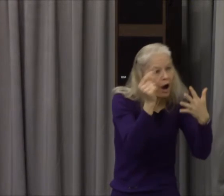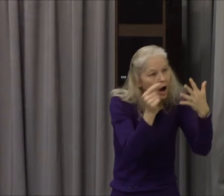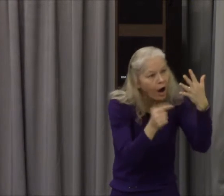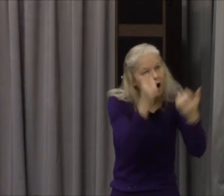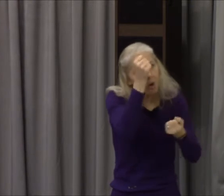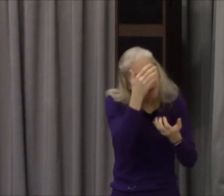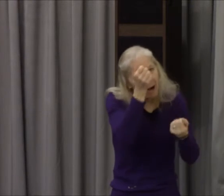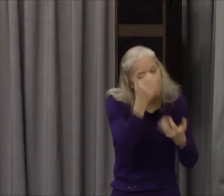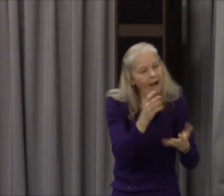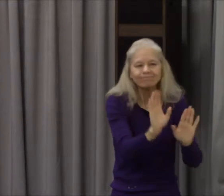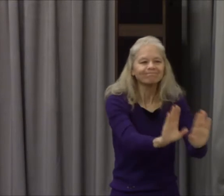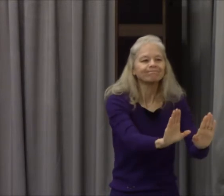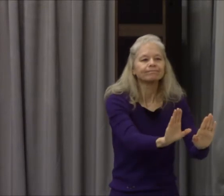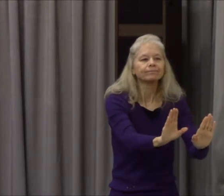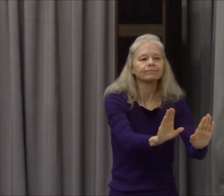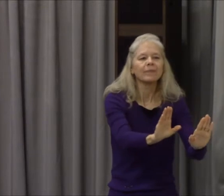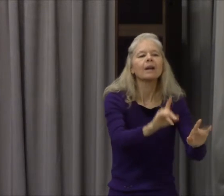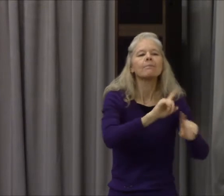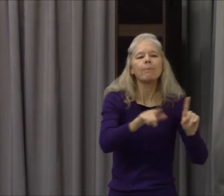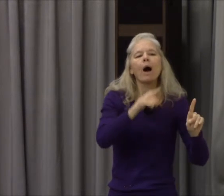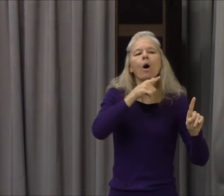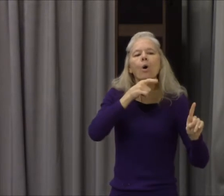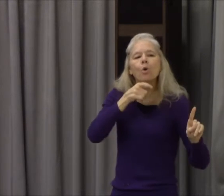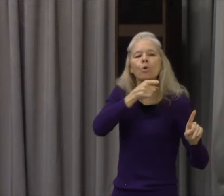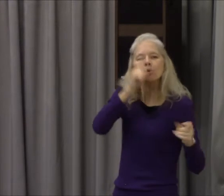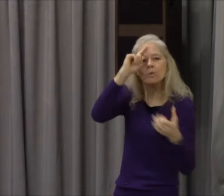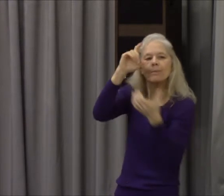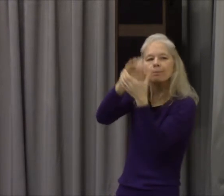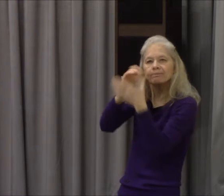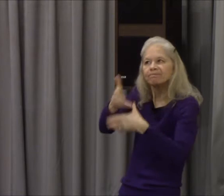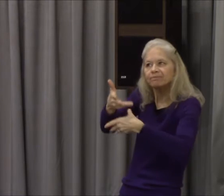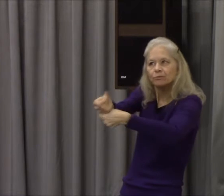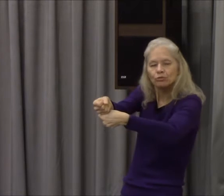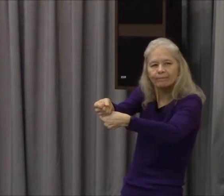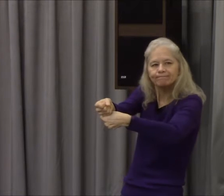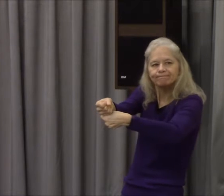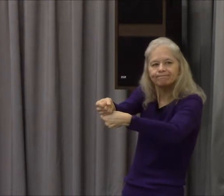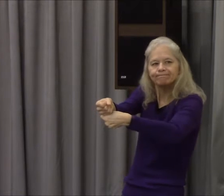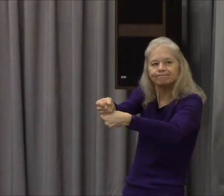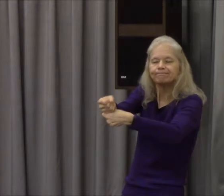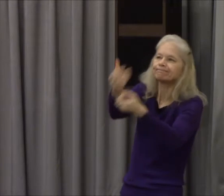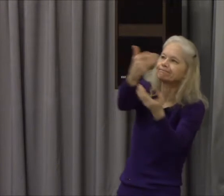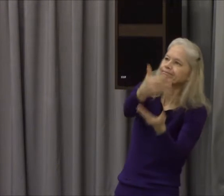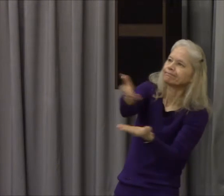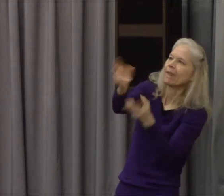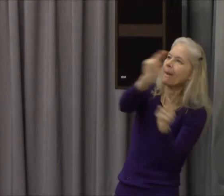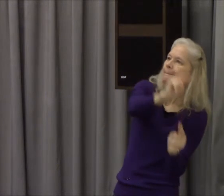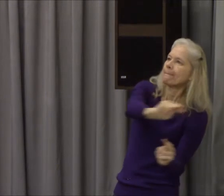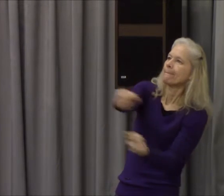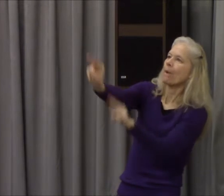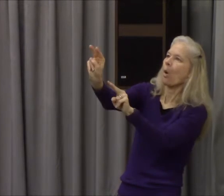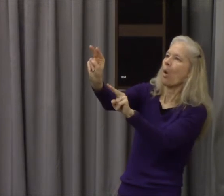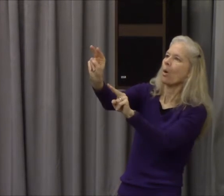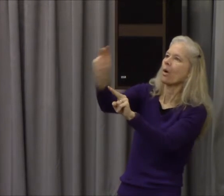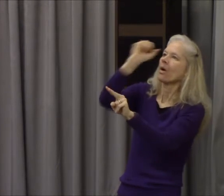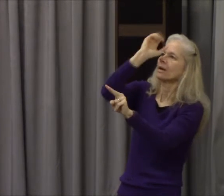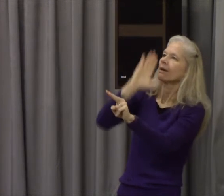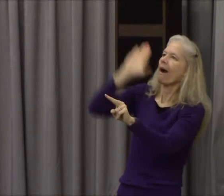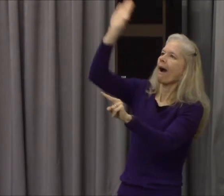that's why John said what behold the Lamb of God you look to Jesus Christ for your salvation because he's got to